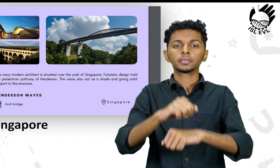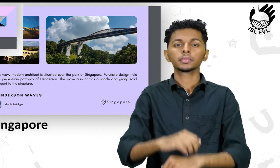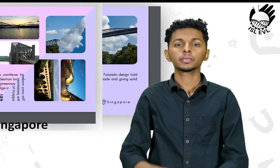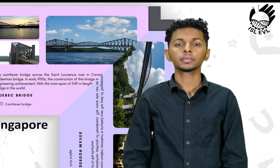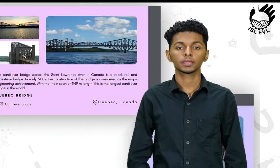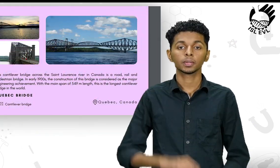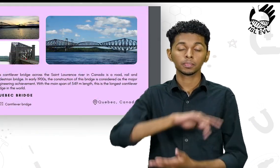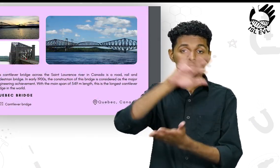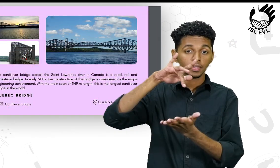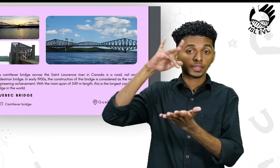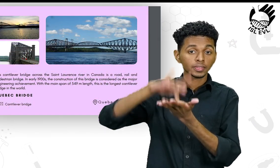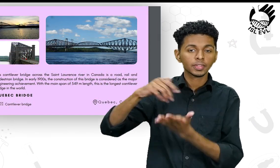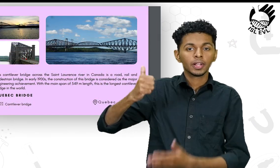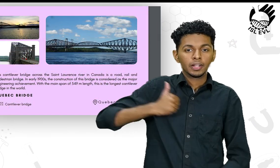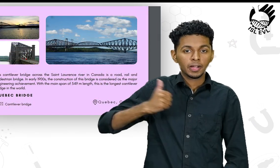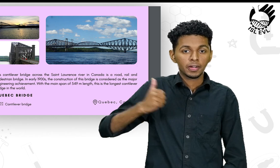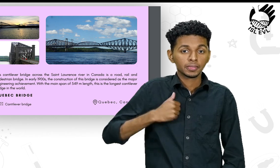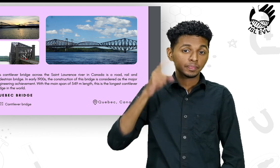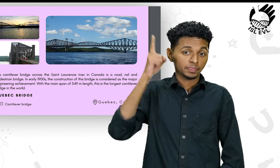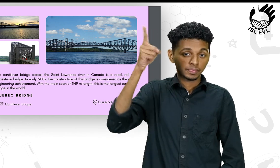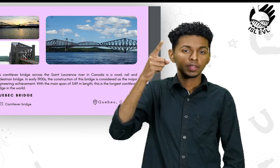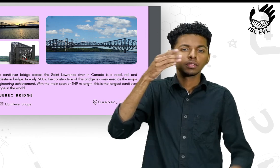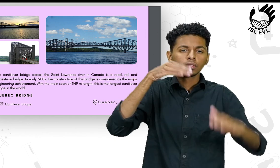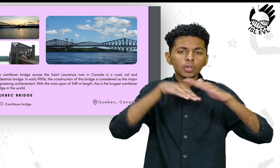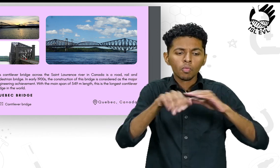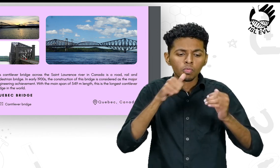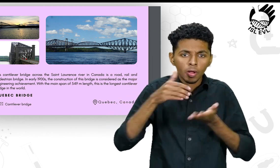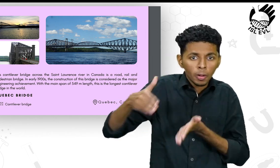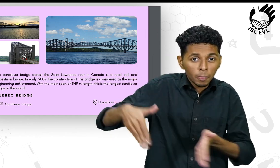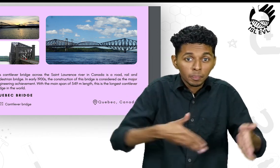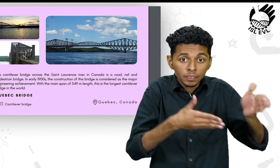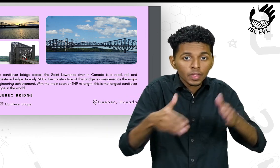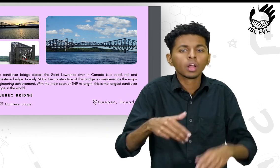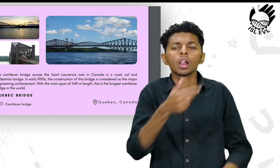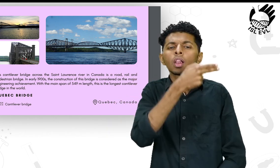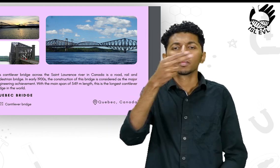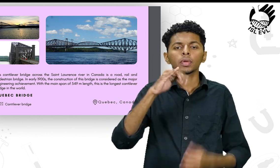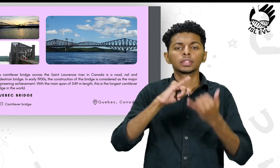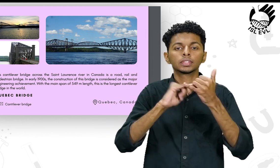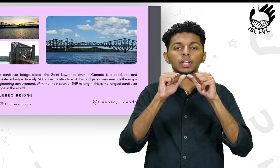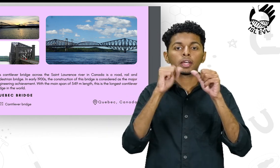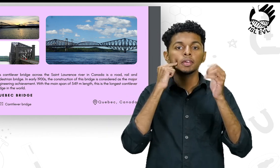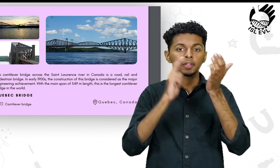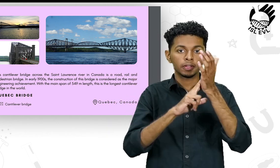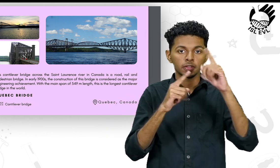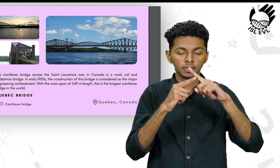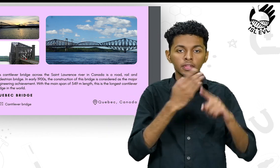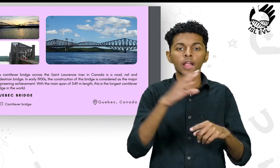Next, we have an architectural marvel in the country of Canada.